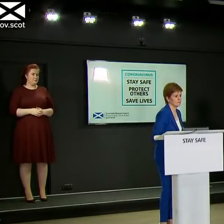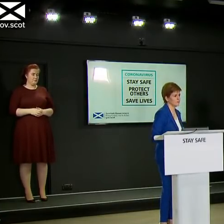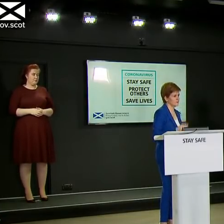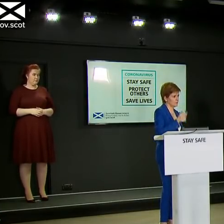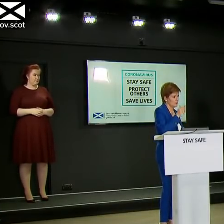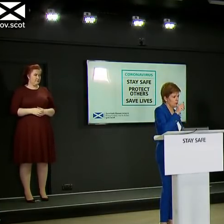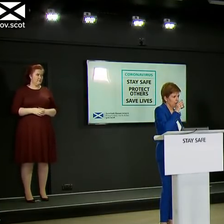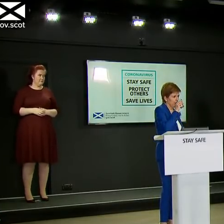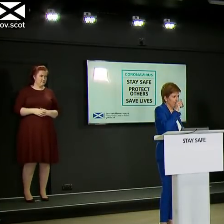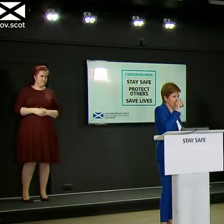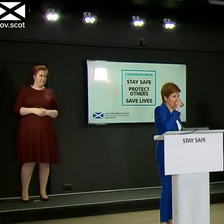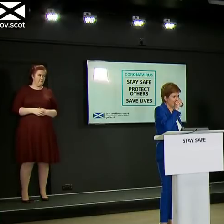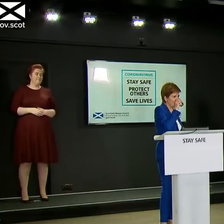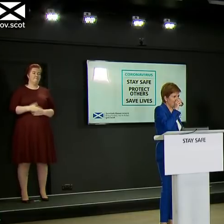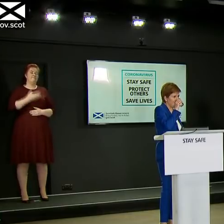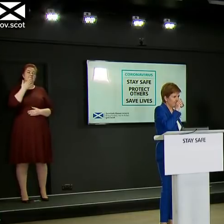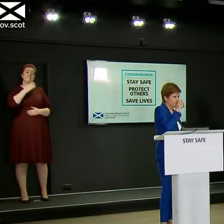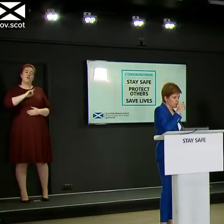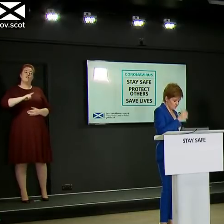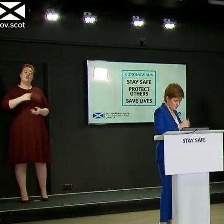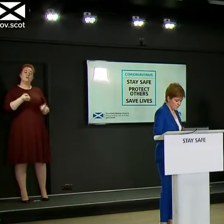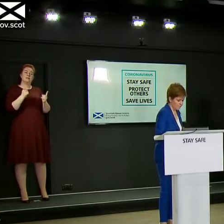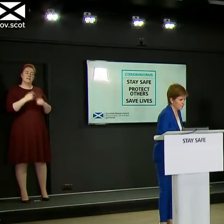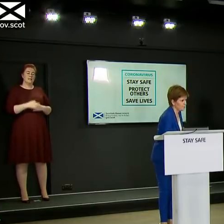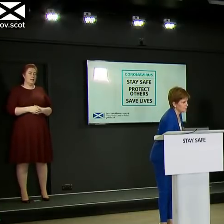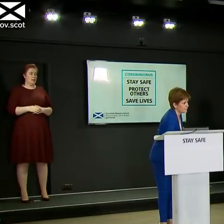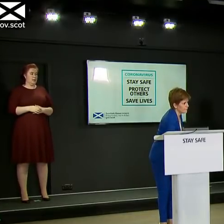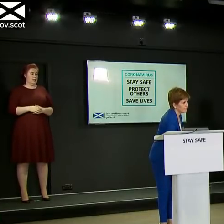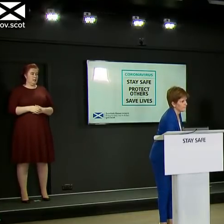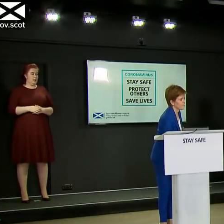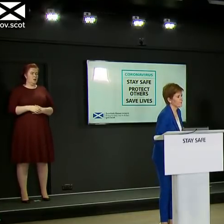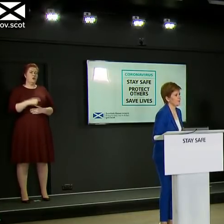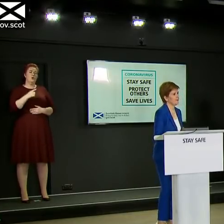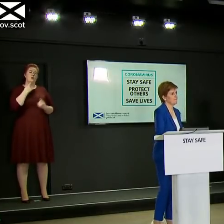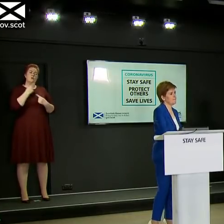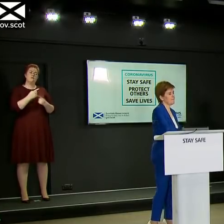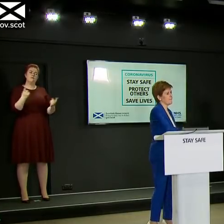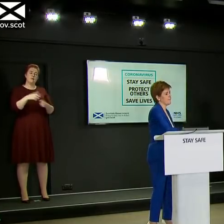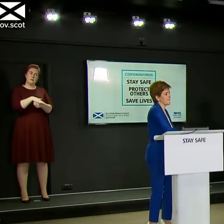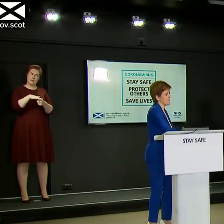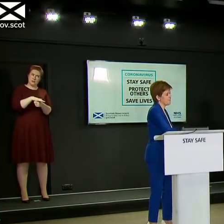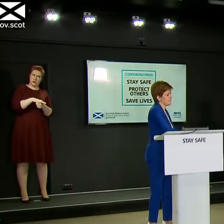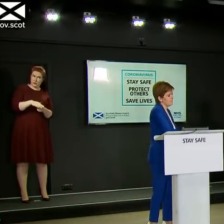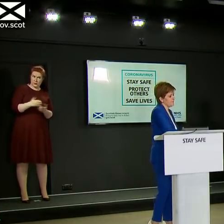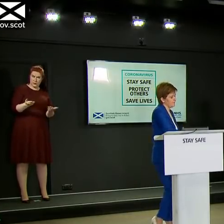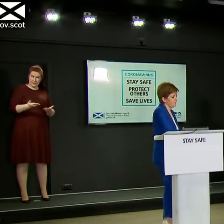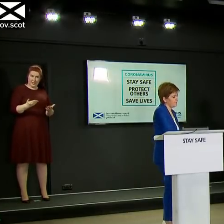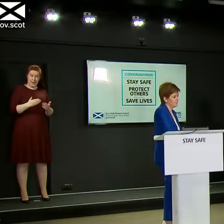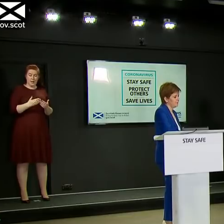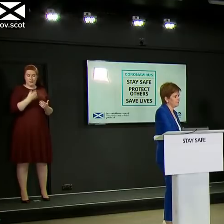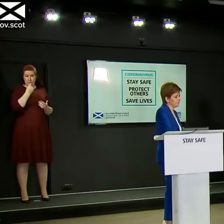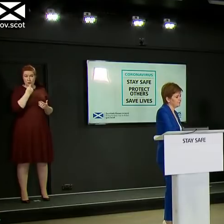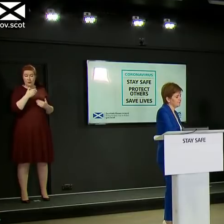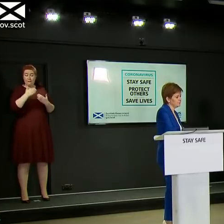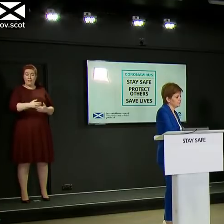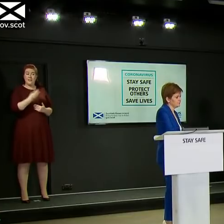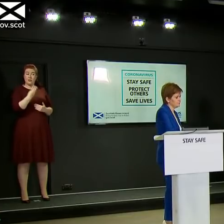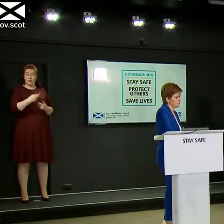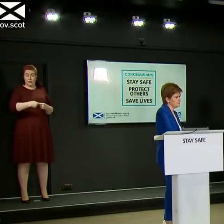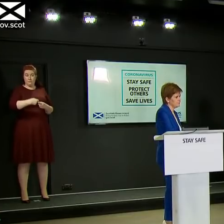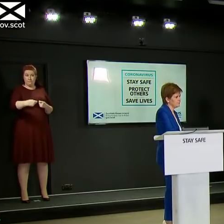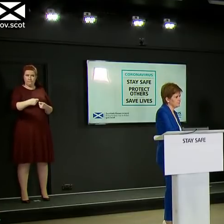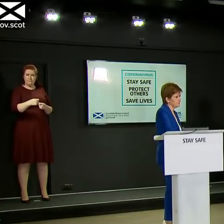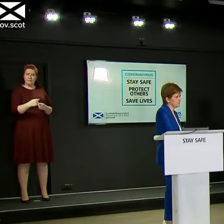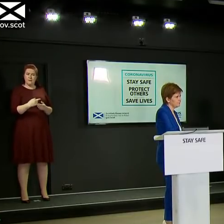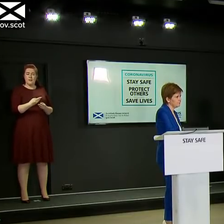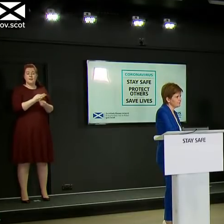Thank you, First Minister. On the position you've set out today about the prospect of a longer spell in phase three, will come as bad